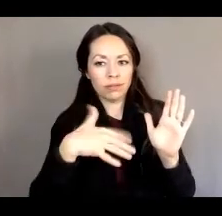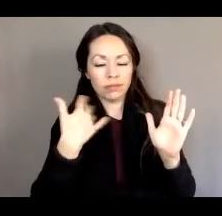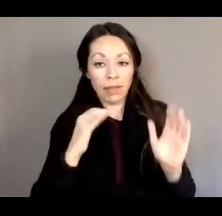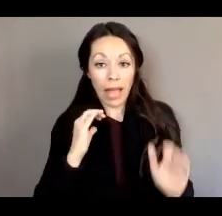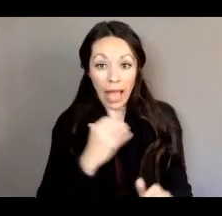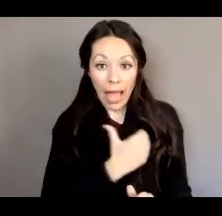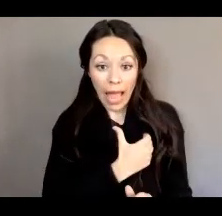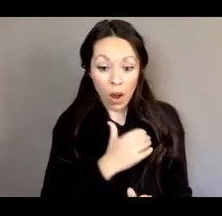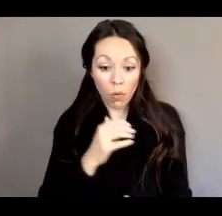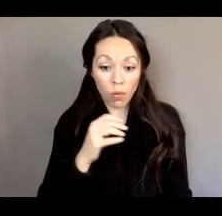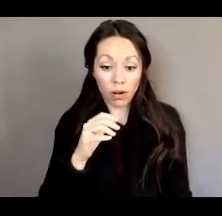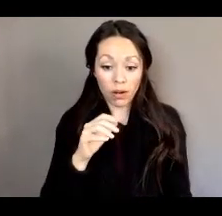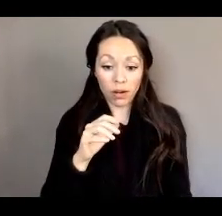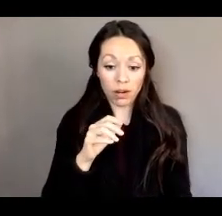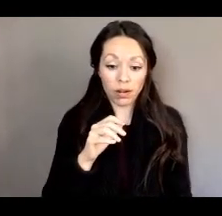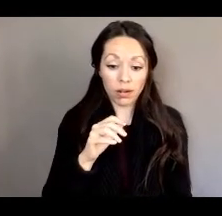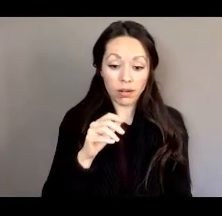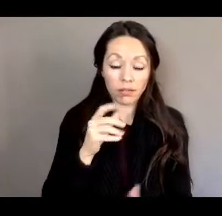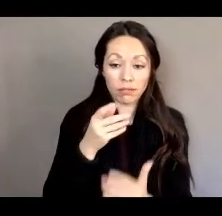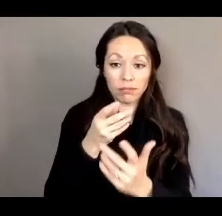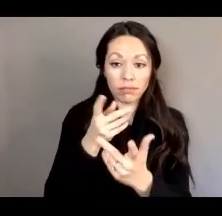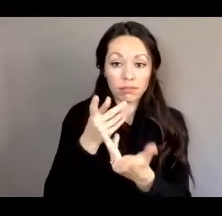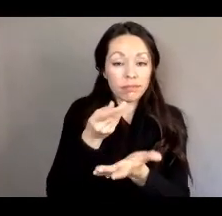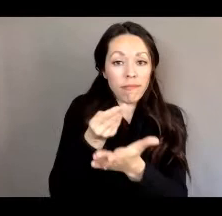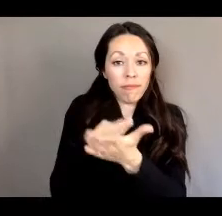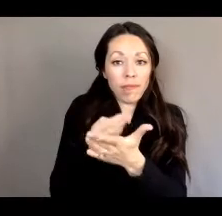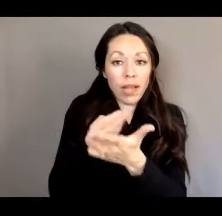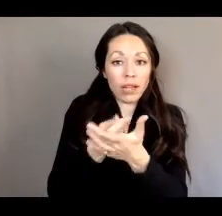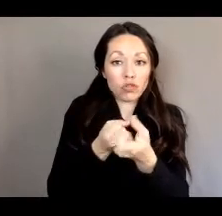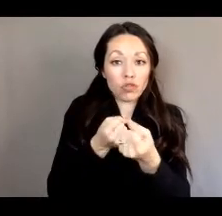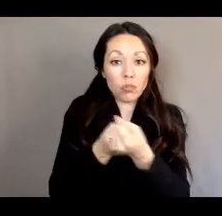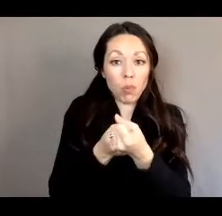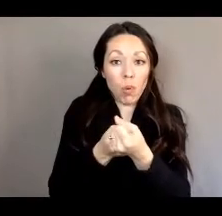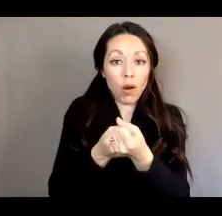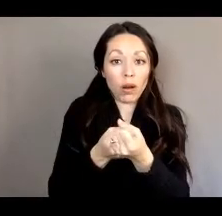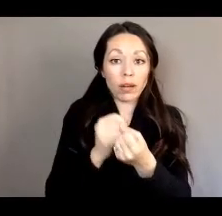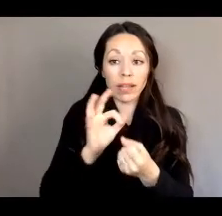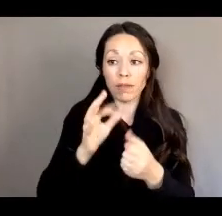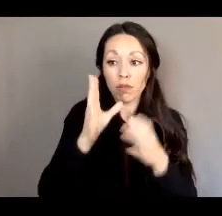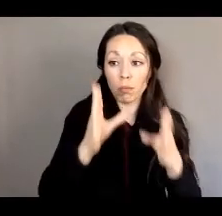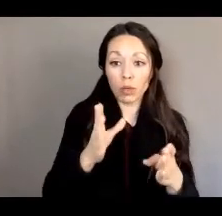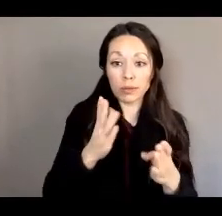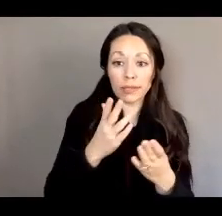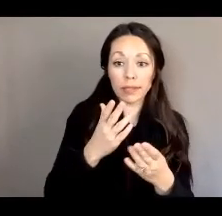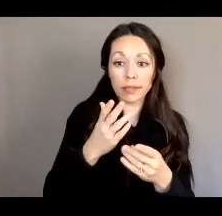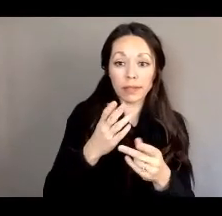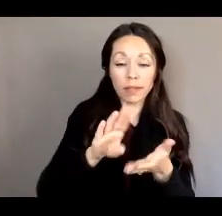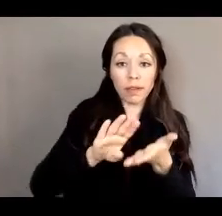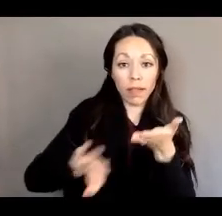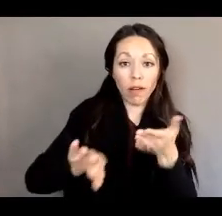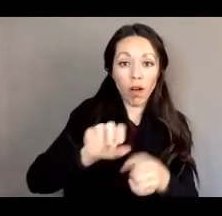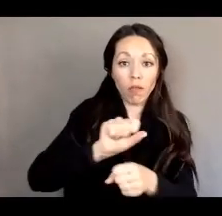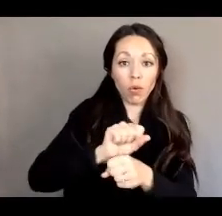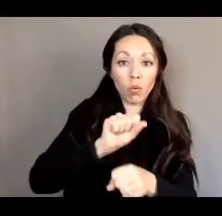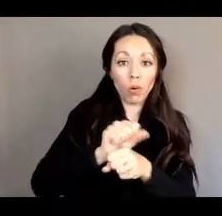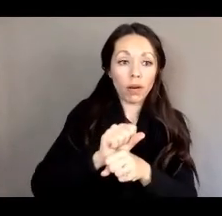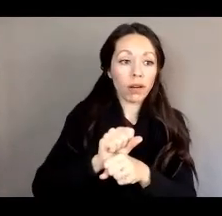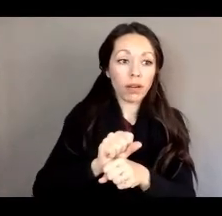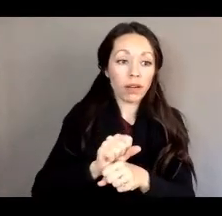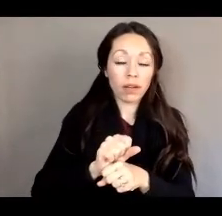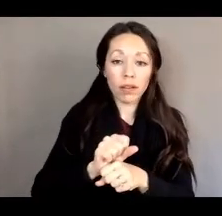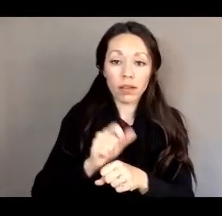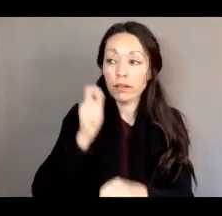is not enough to sustain a family as that family looks for work. Um, it's